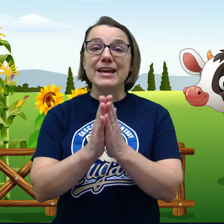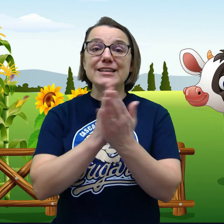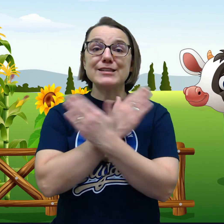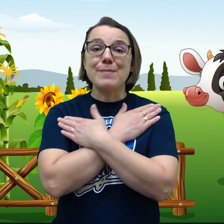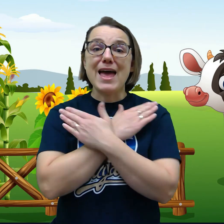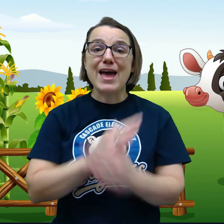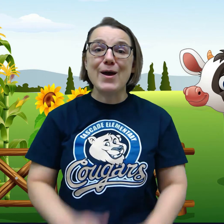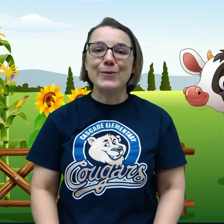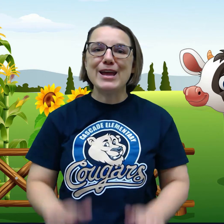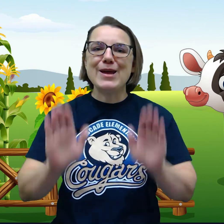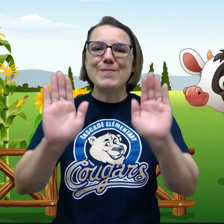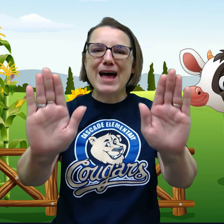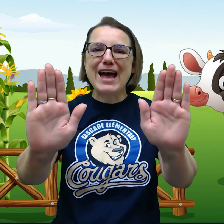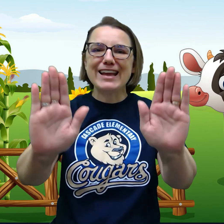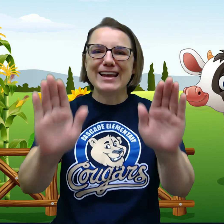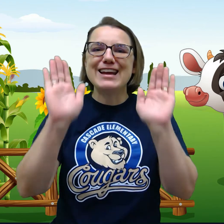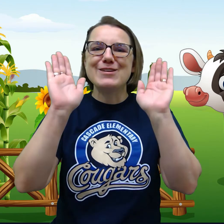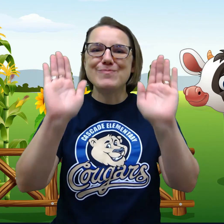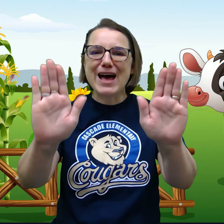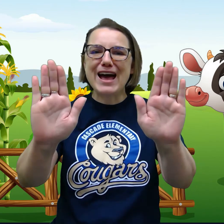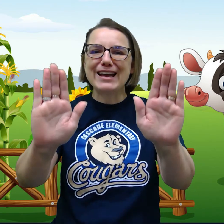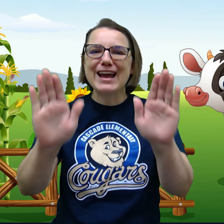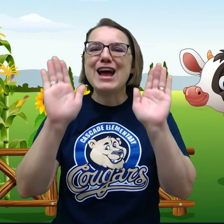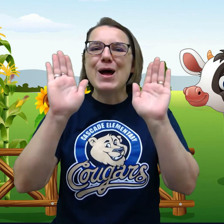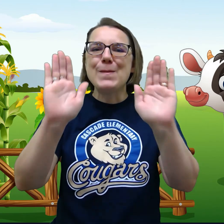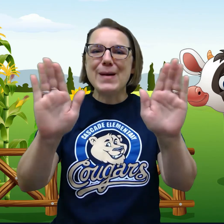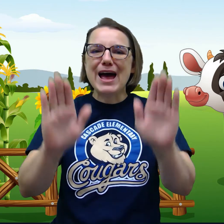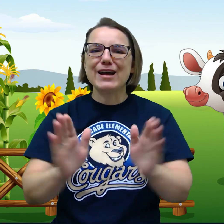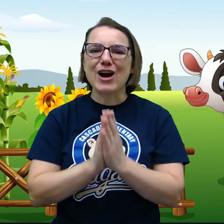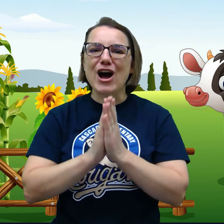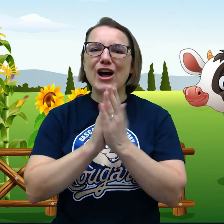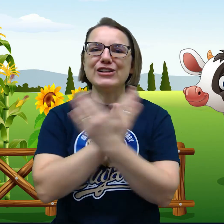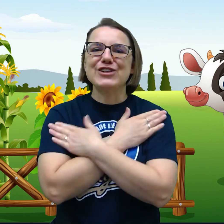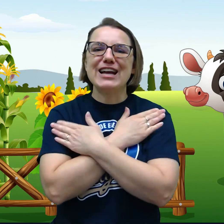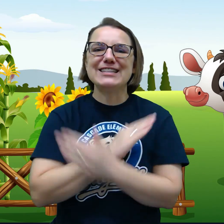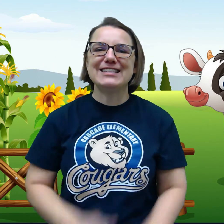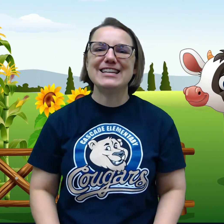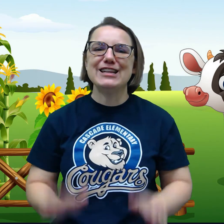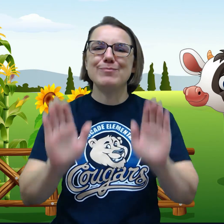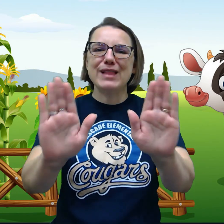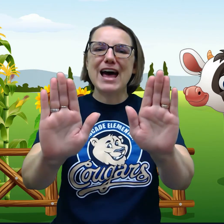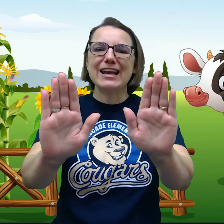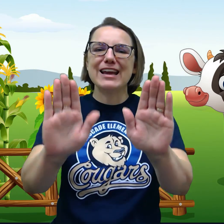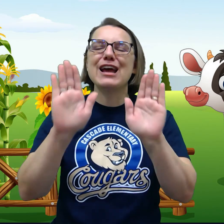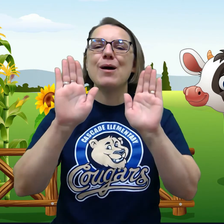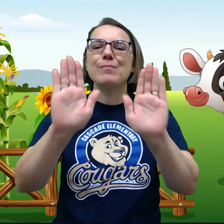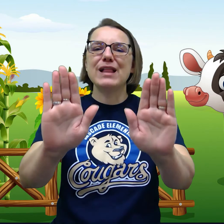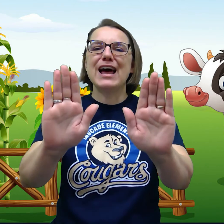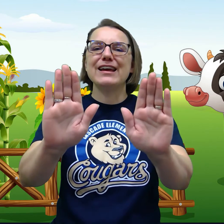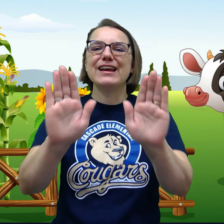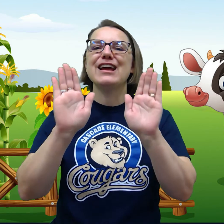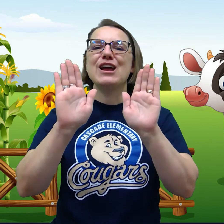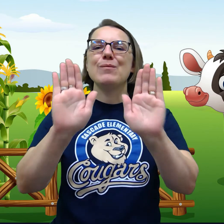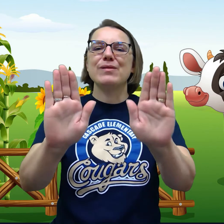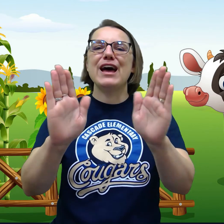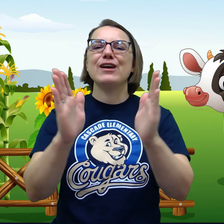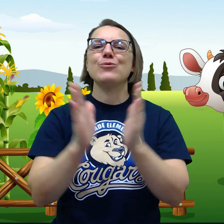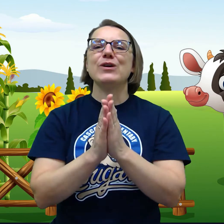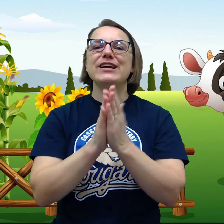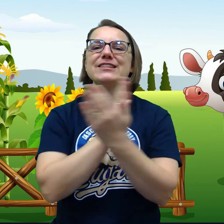Miss Mary Mack, Mack, Mack, all dressed in black. Black, black, with